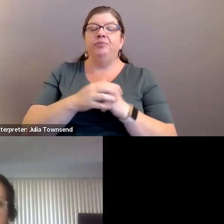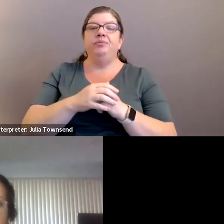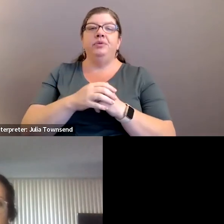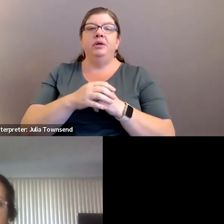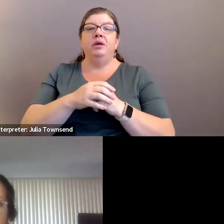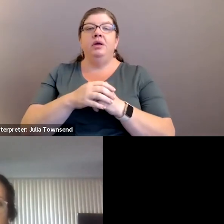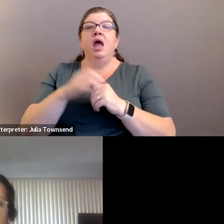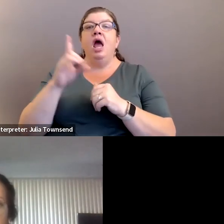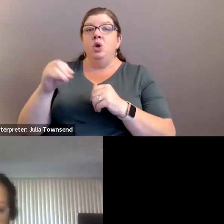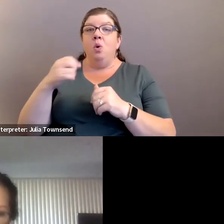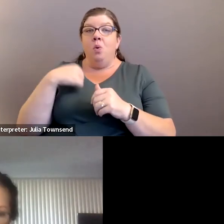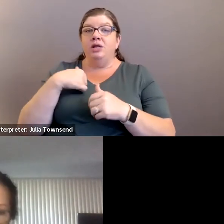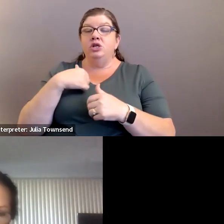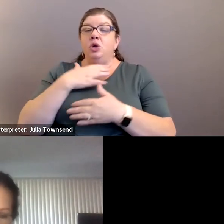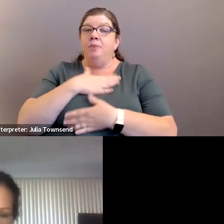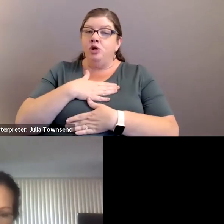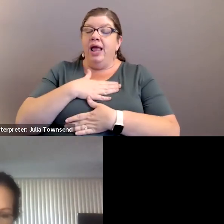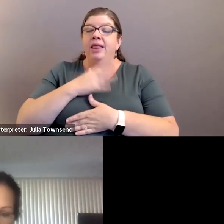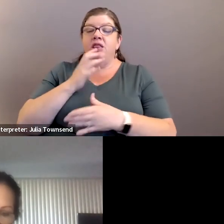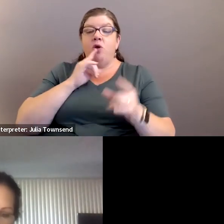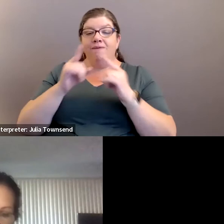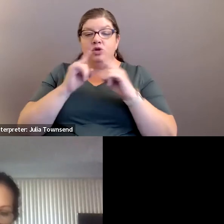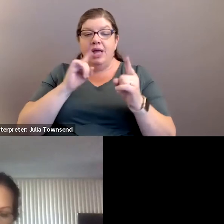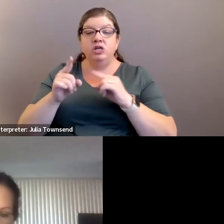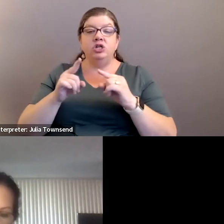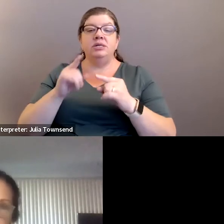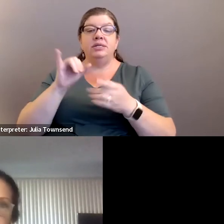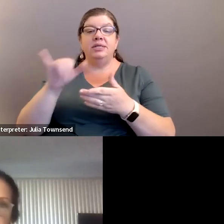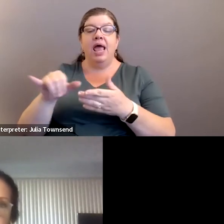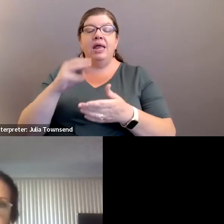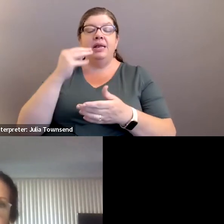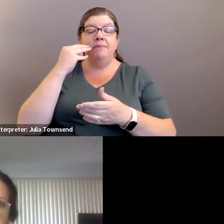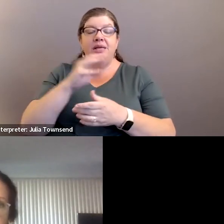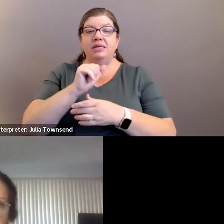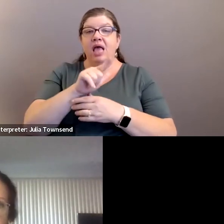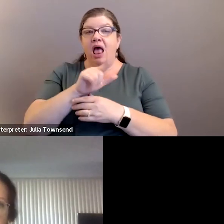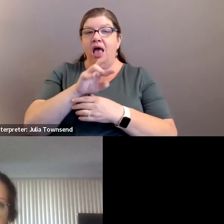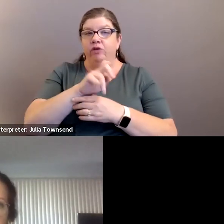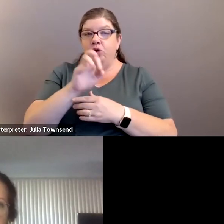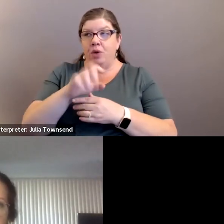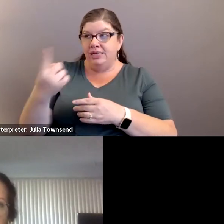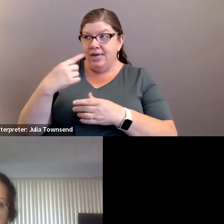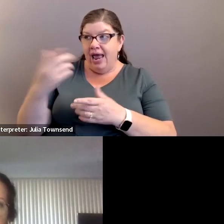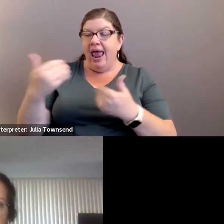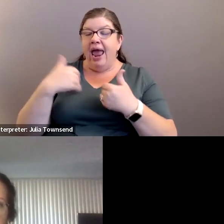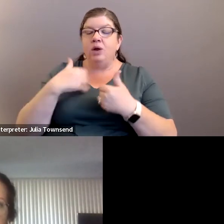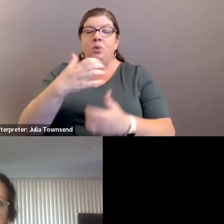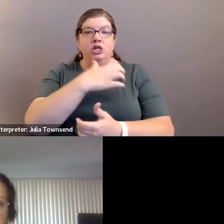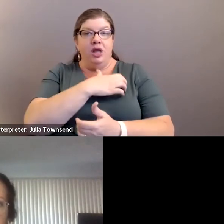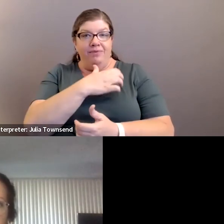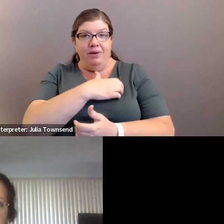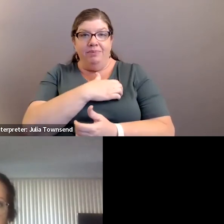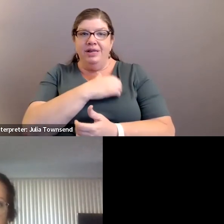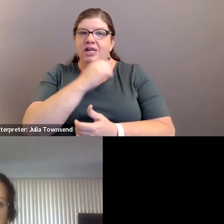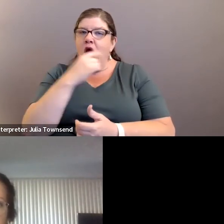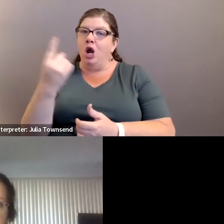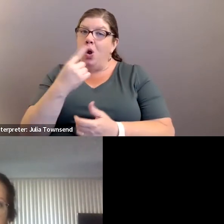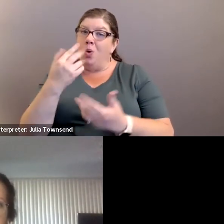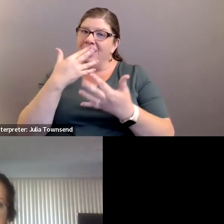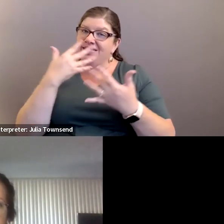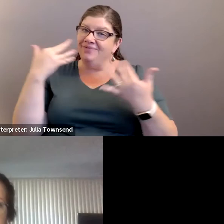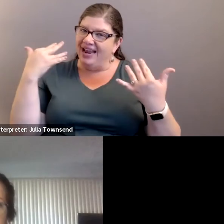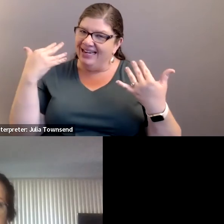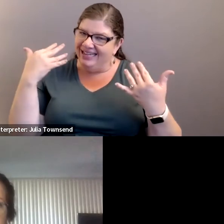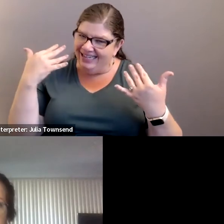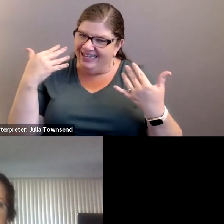do want to appreciate um the conversations um that miss alvarez alvarez and i had with the sheriff's department they weren't always friendly and